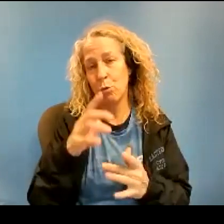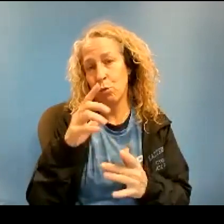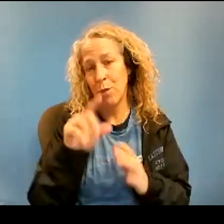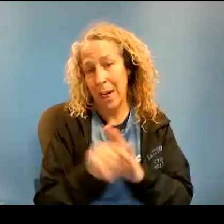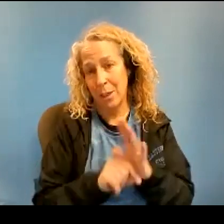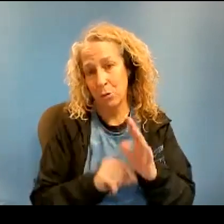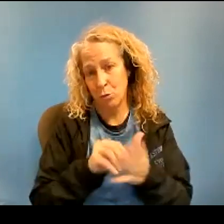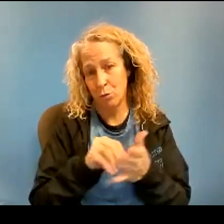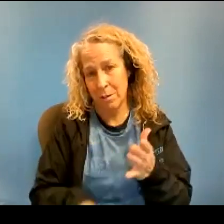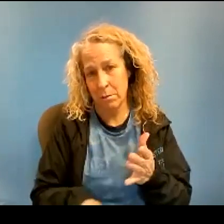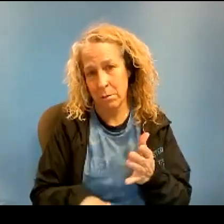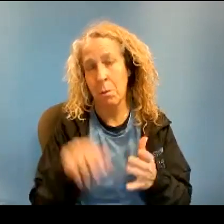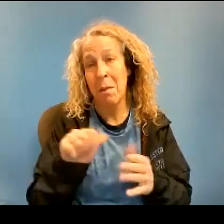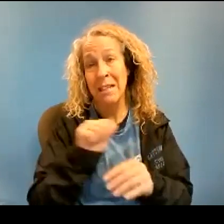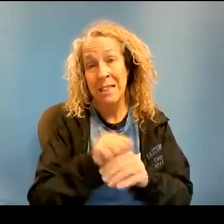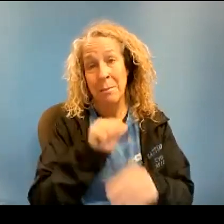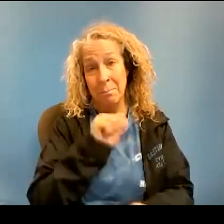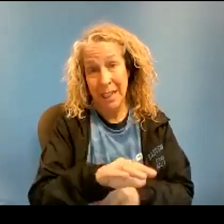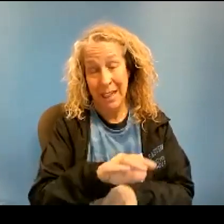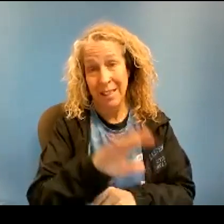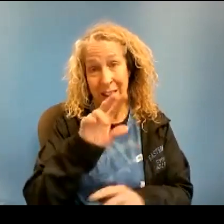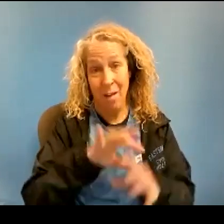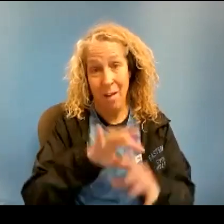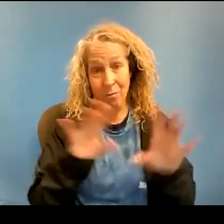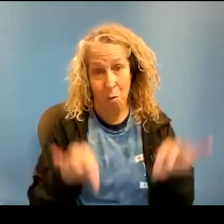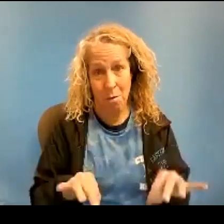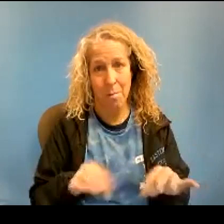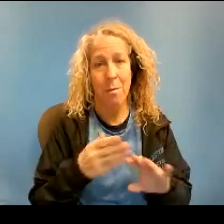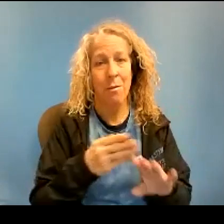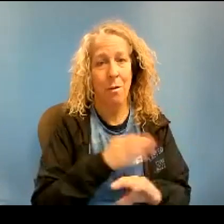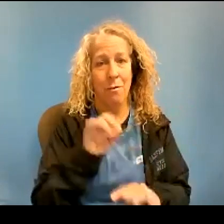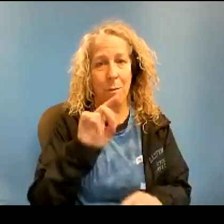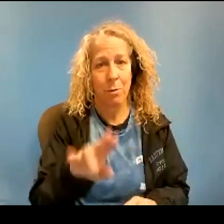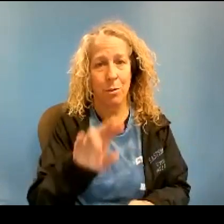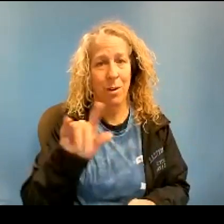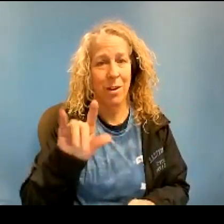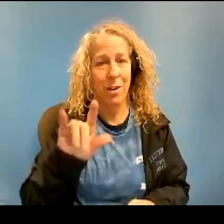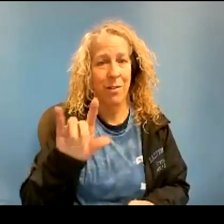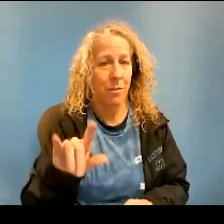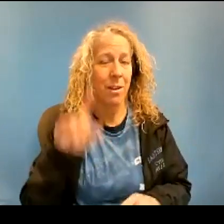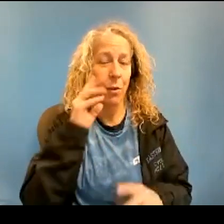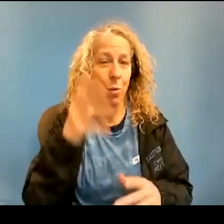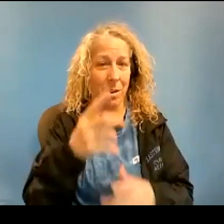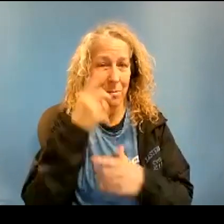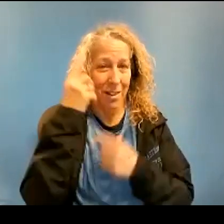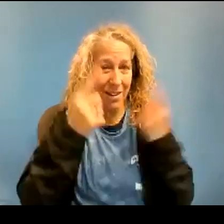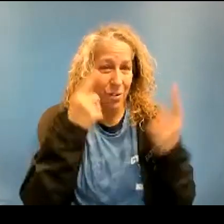be turned in to the Counseling Office by February 25th to be considered for the program.